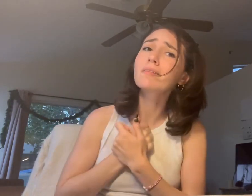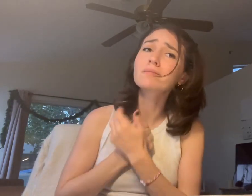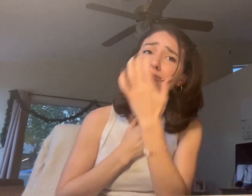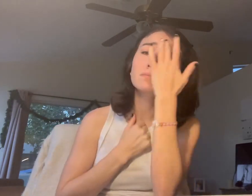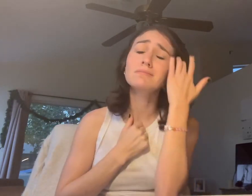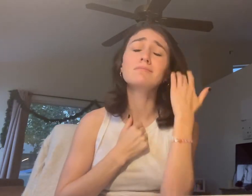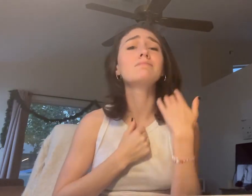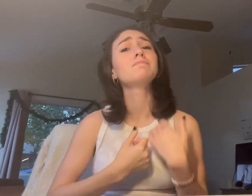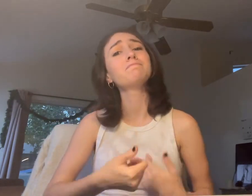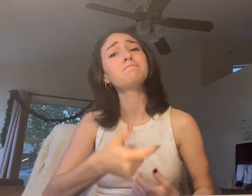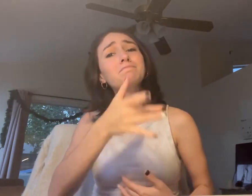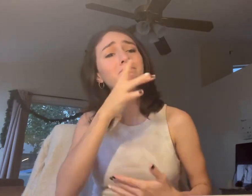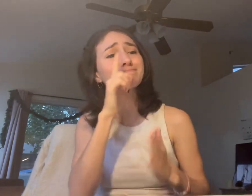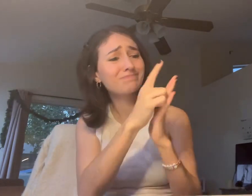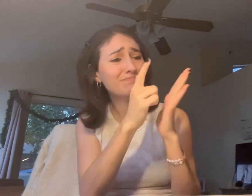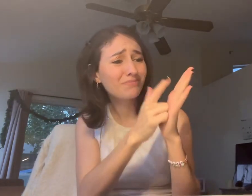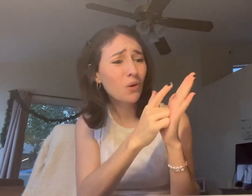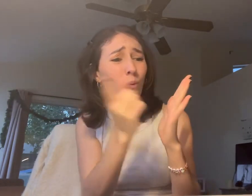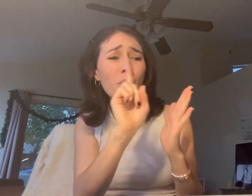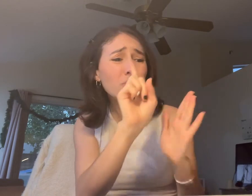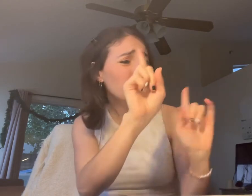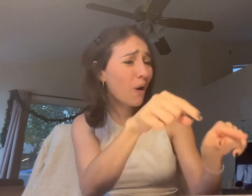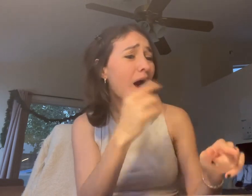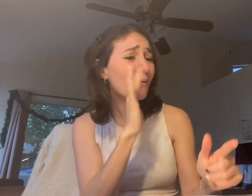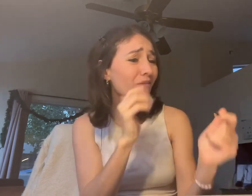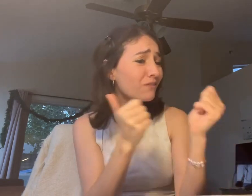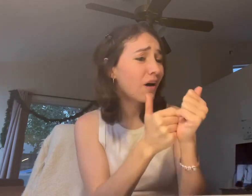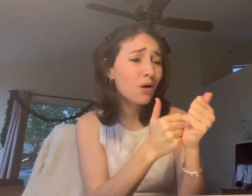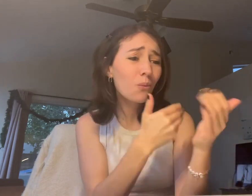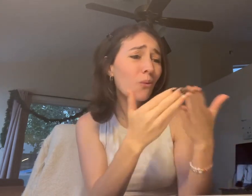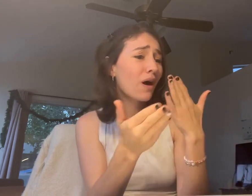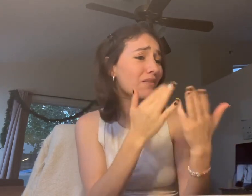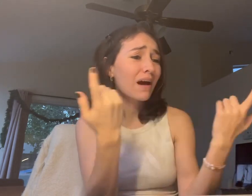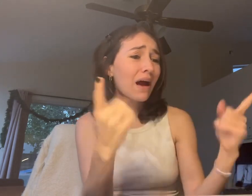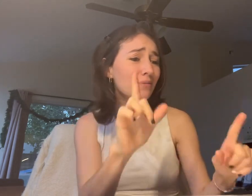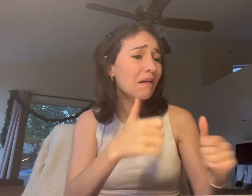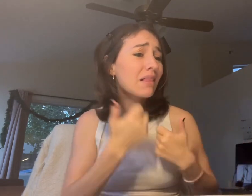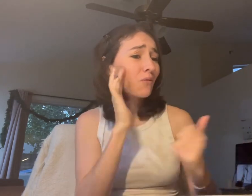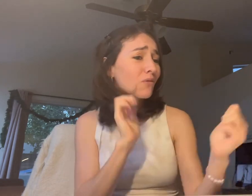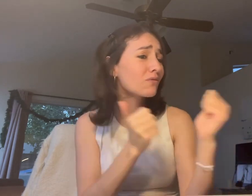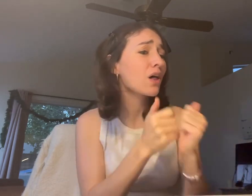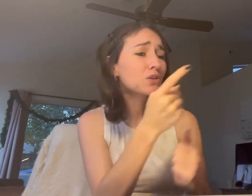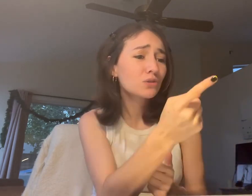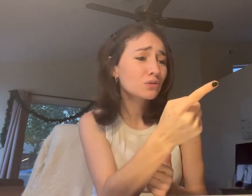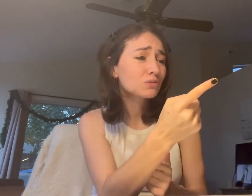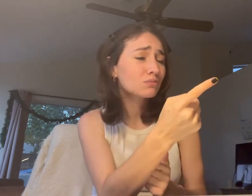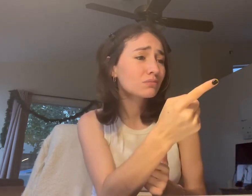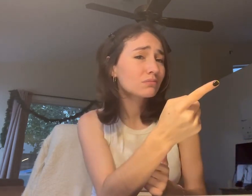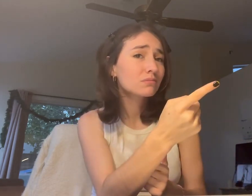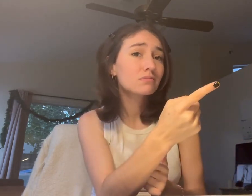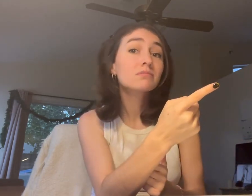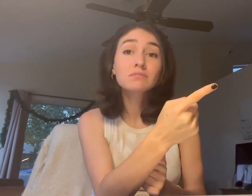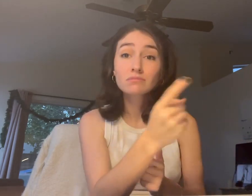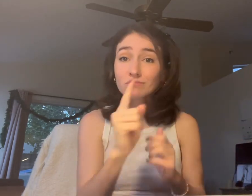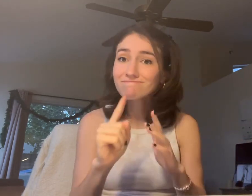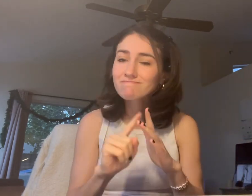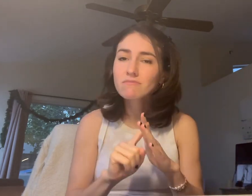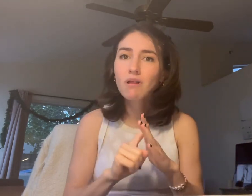-in-law and said, Where you go, I will go. Where you lie, I will lie. Where you die, I will die. And she begins a journey